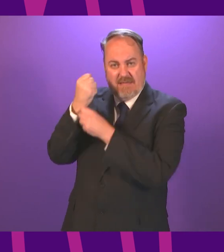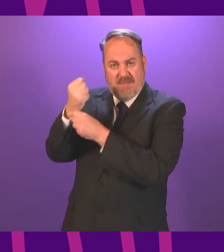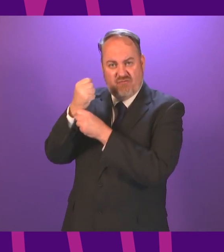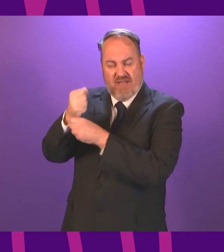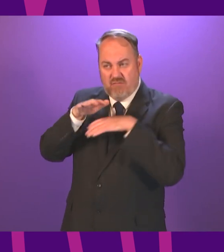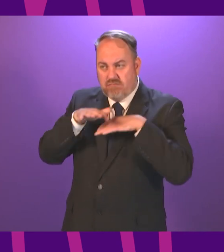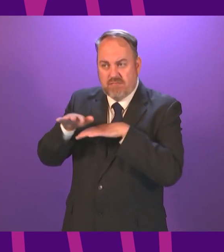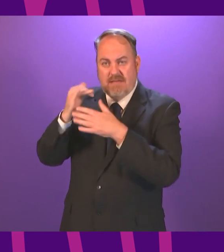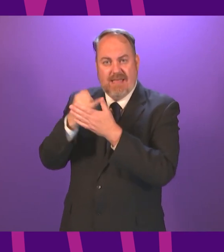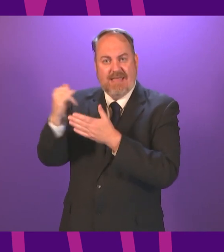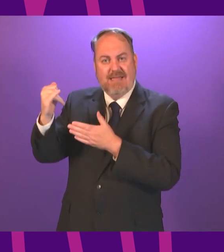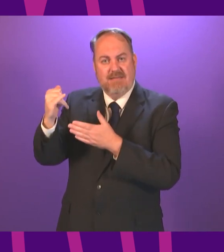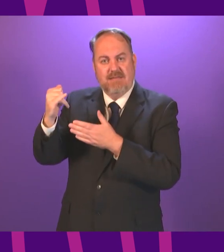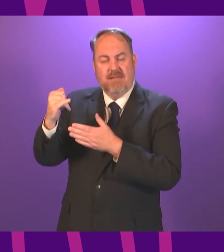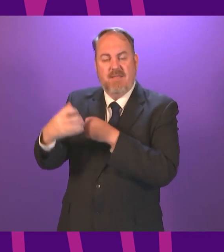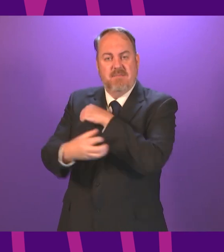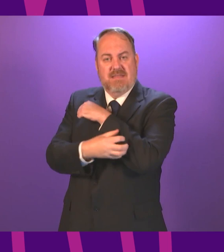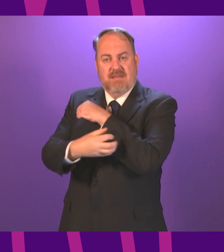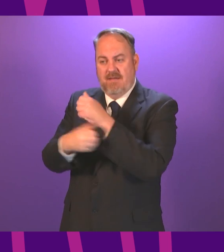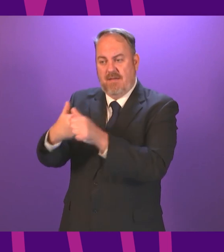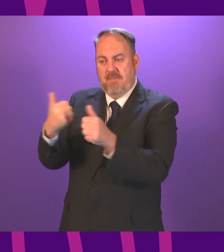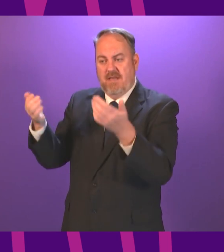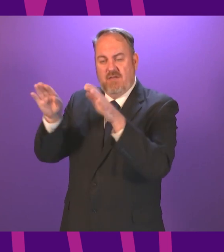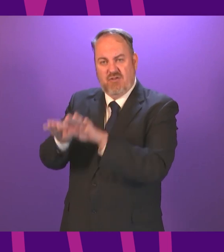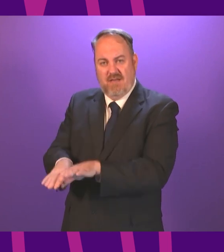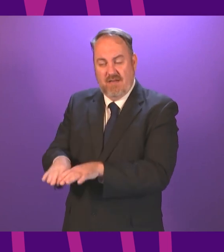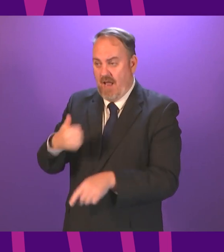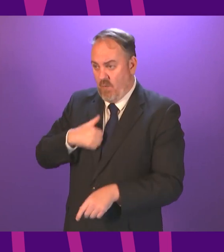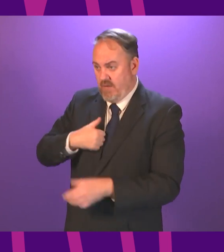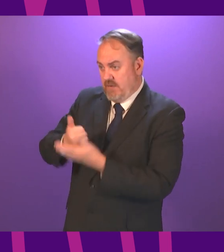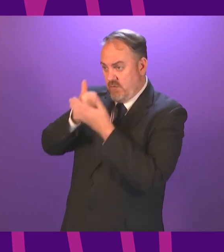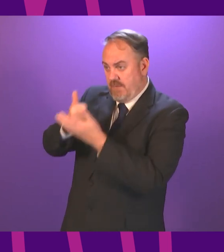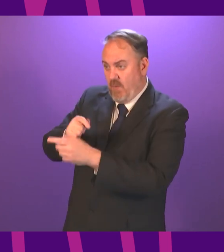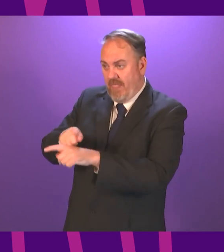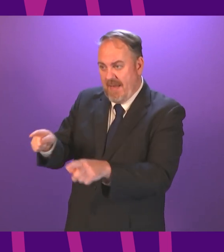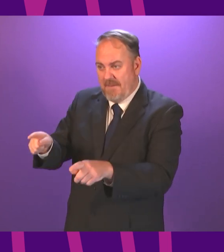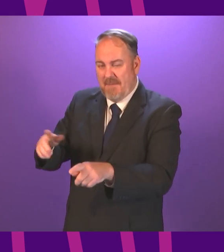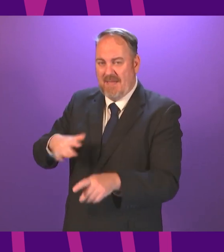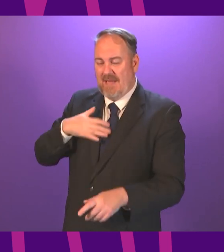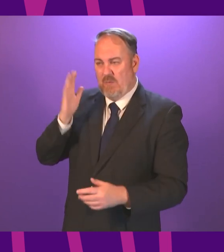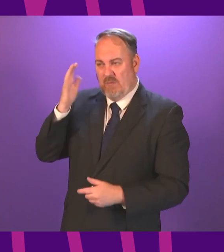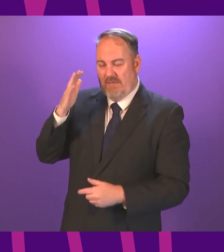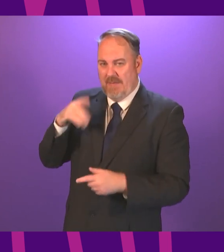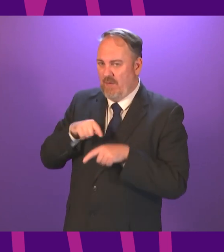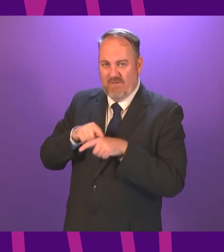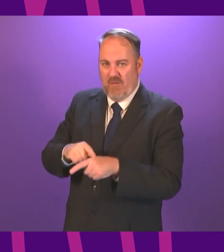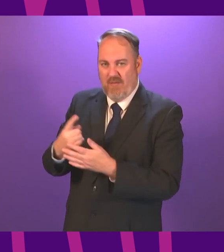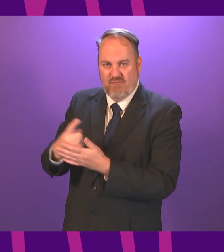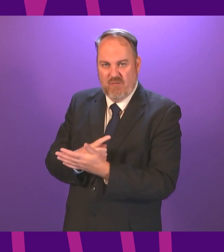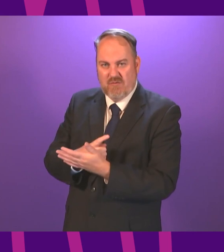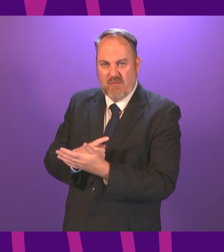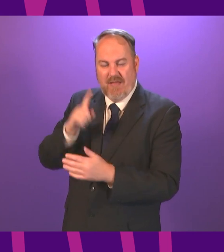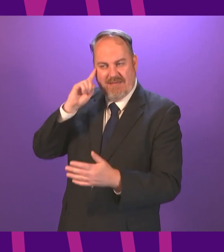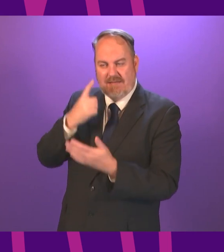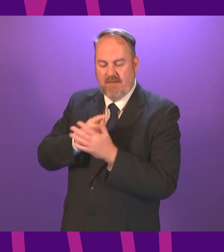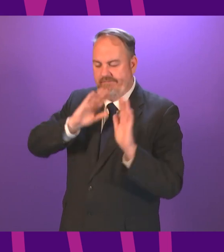closure I wanted to attend and show support for factory staff but that meant going against the advice and the guidelines so in the end I did decide